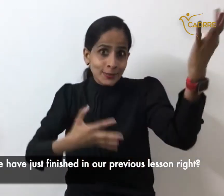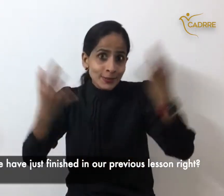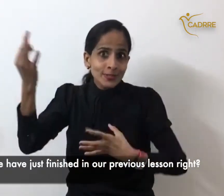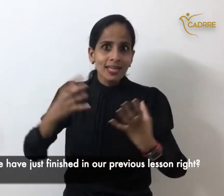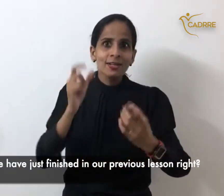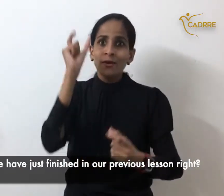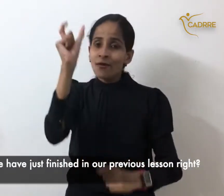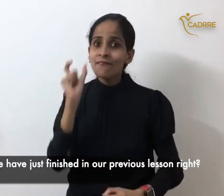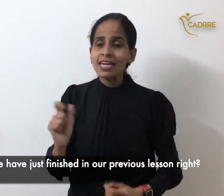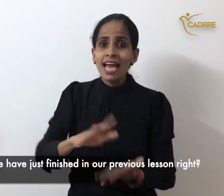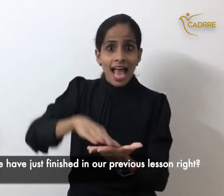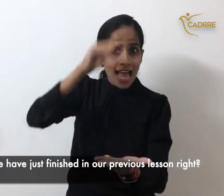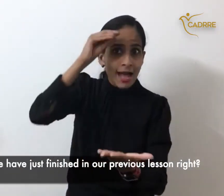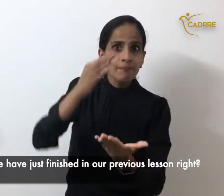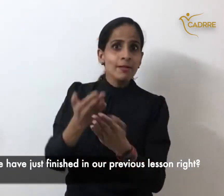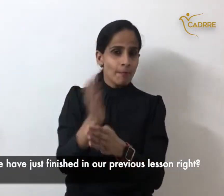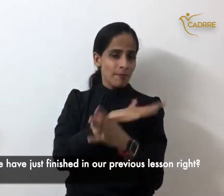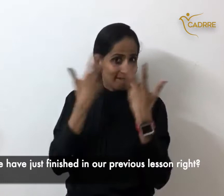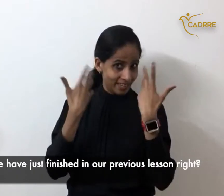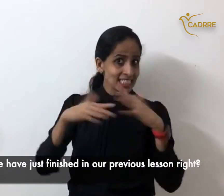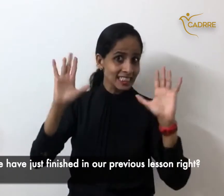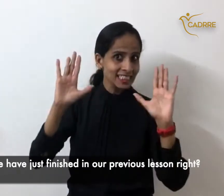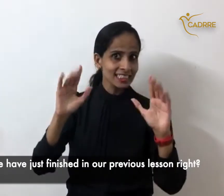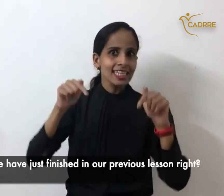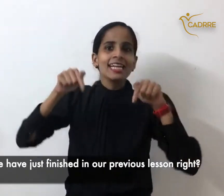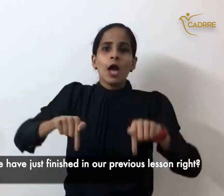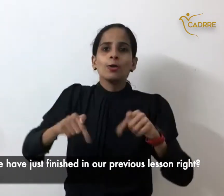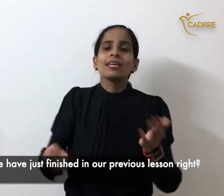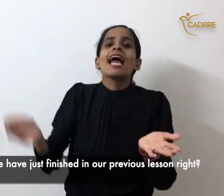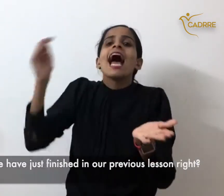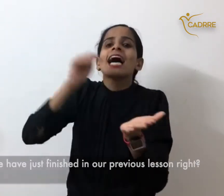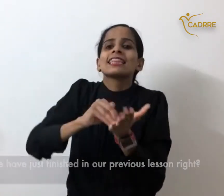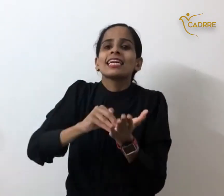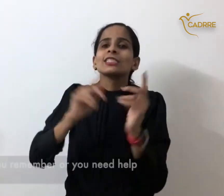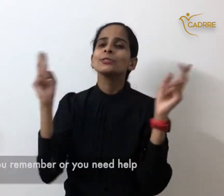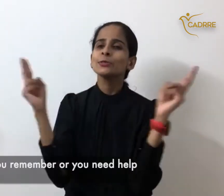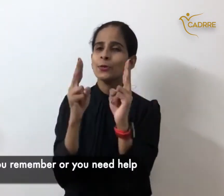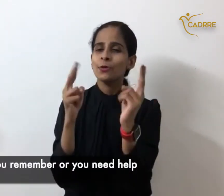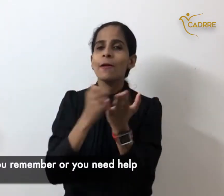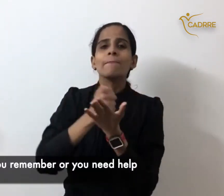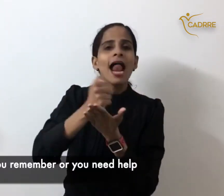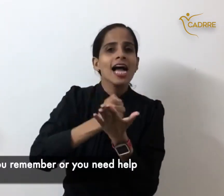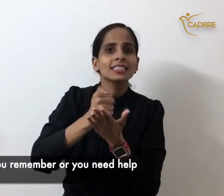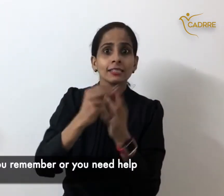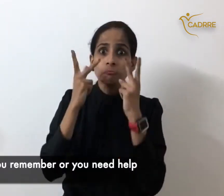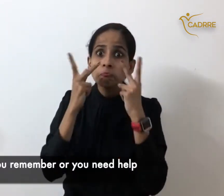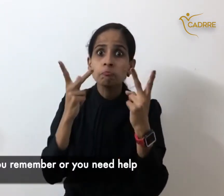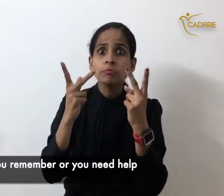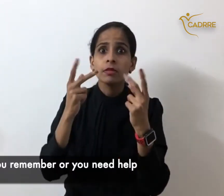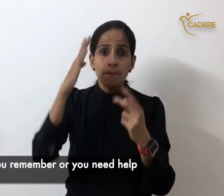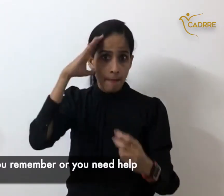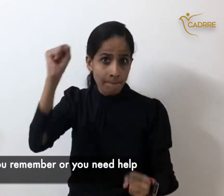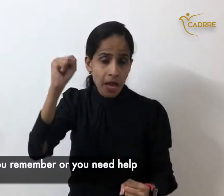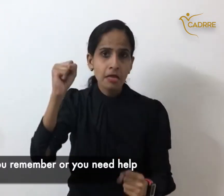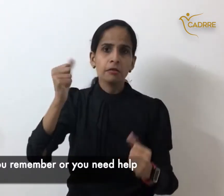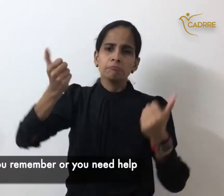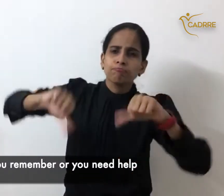just finished in our previous lesson right so let's see if you remember or you need help